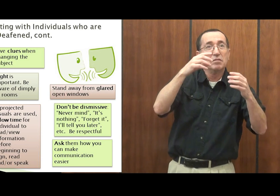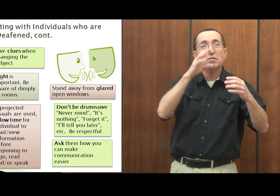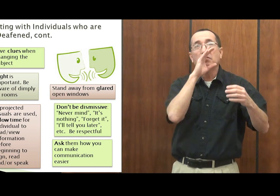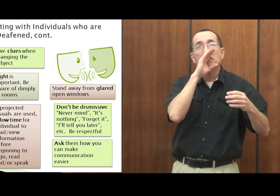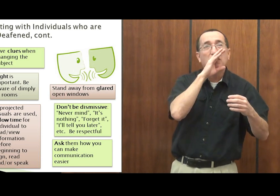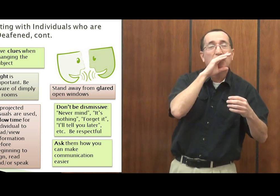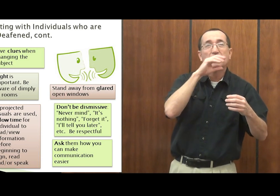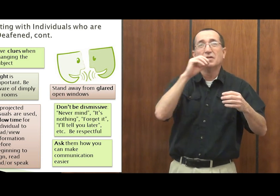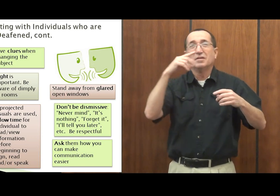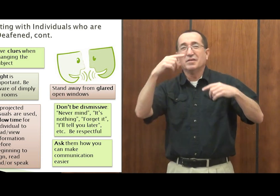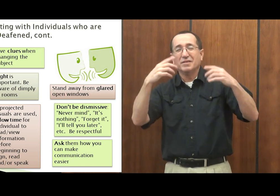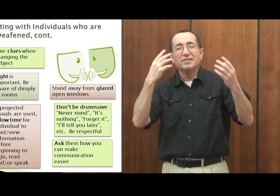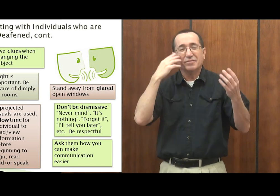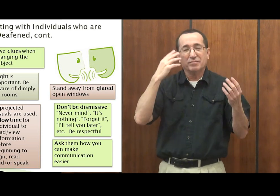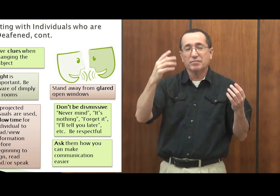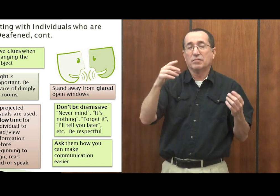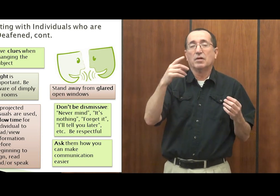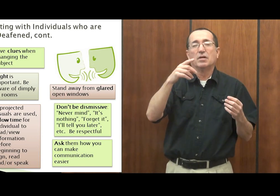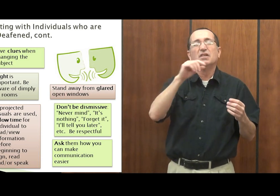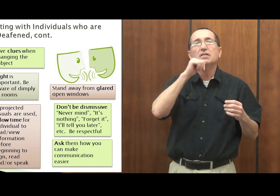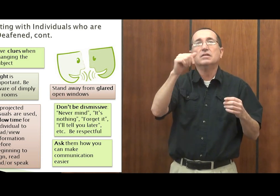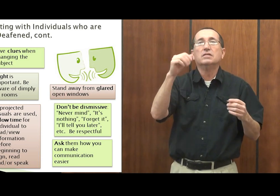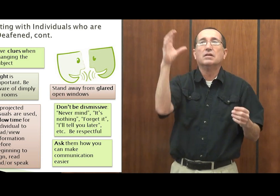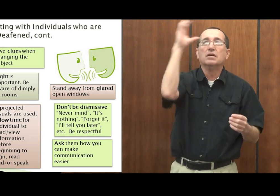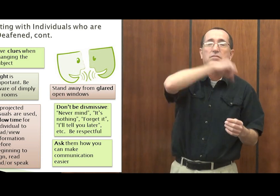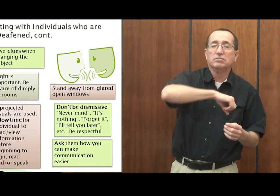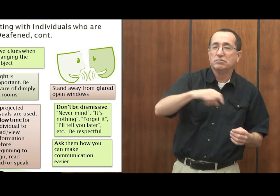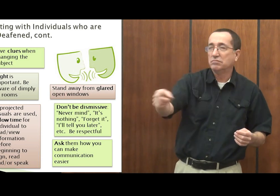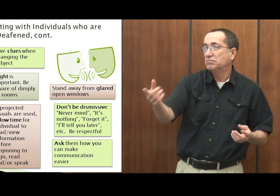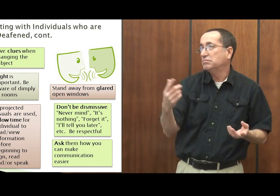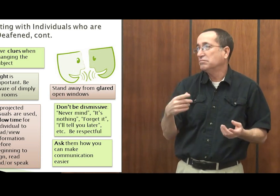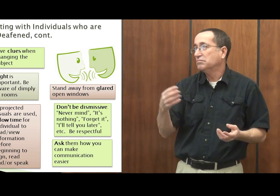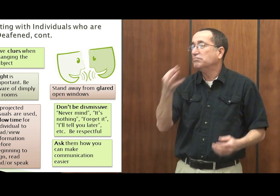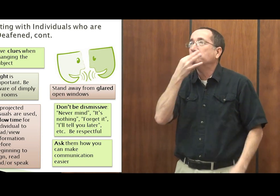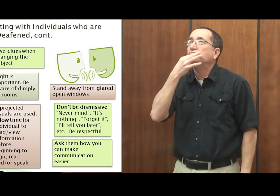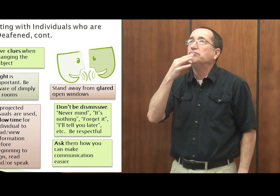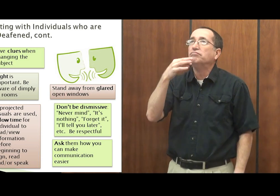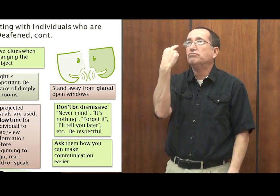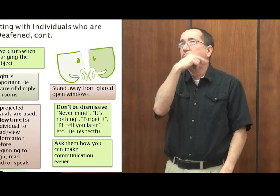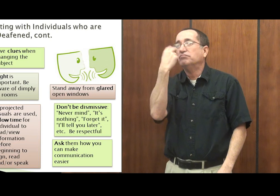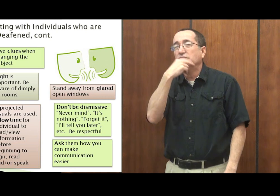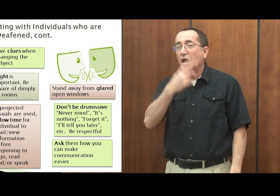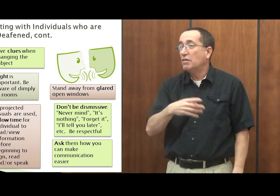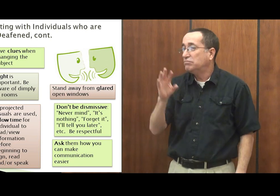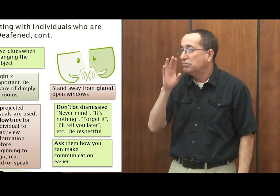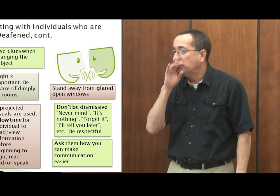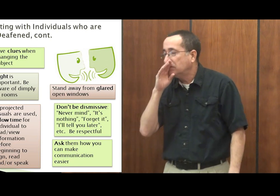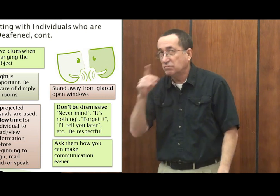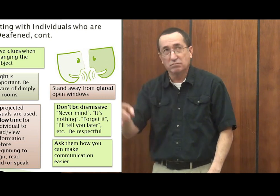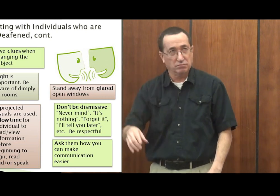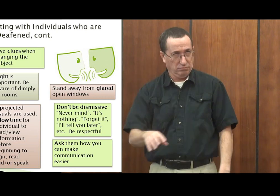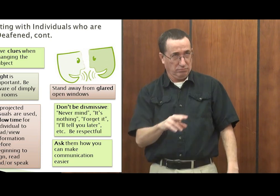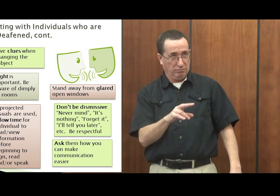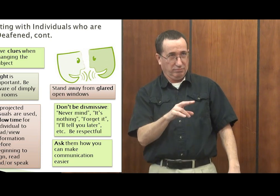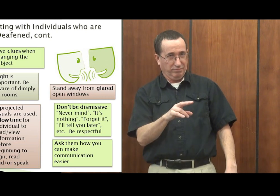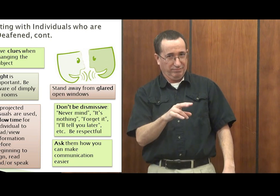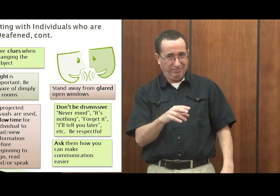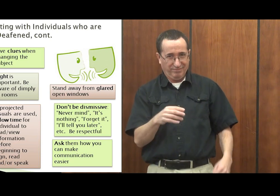just speak slowly or something like that. Don't assume that they can read lips or can